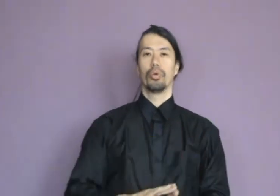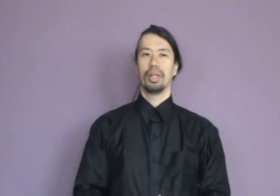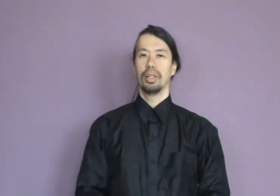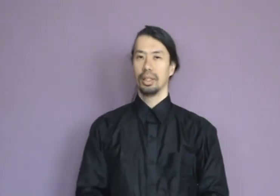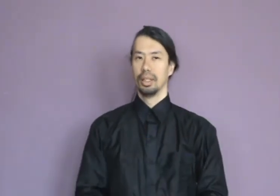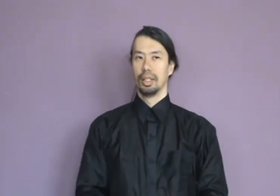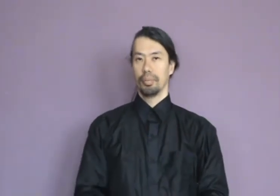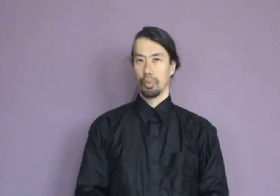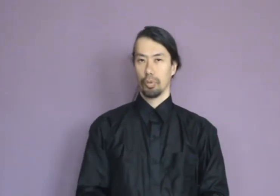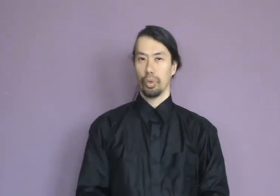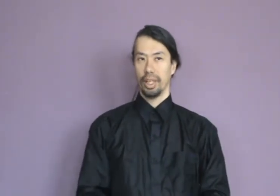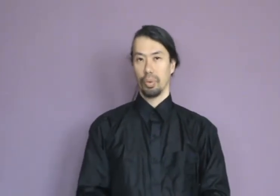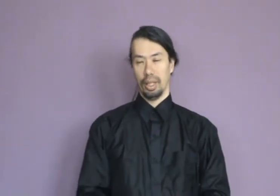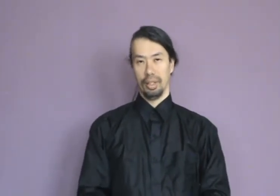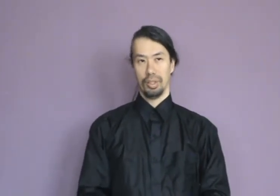meridian becomes more equalized.